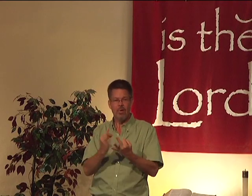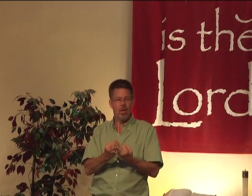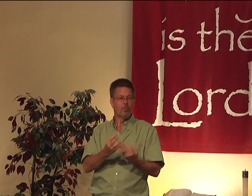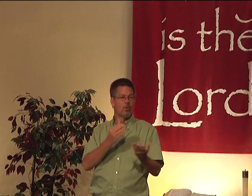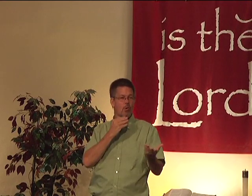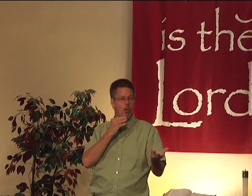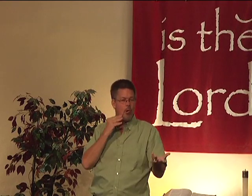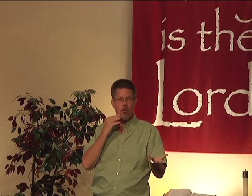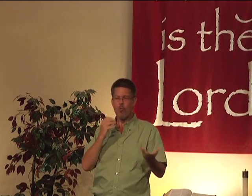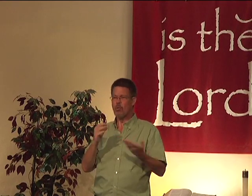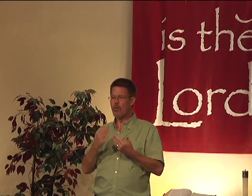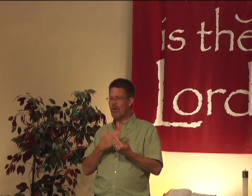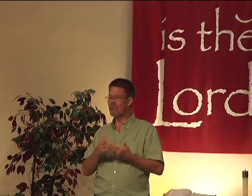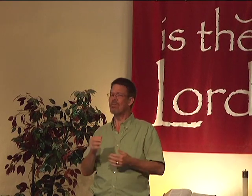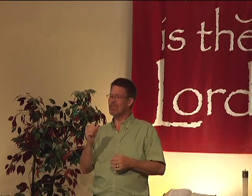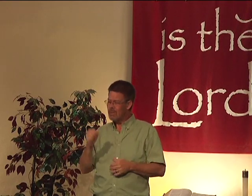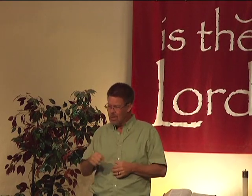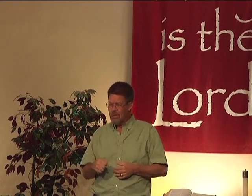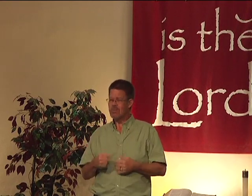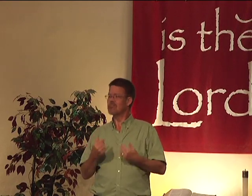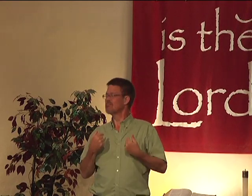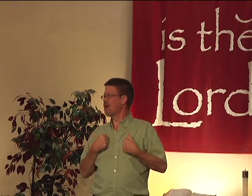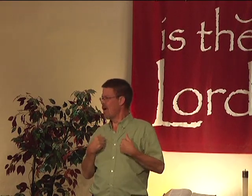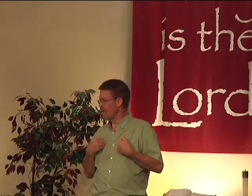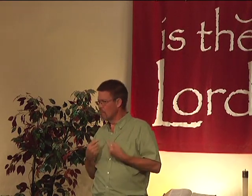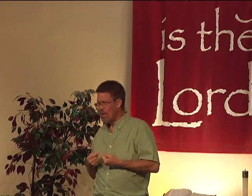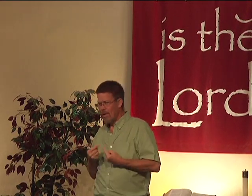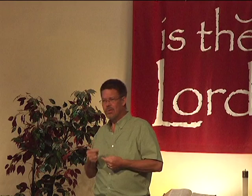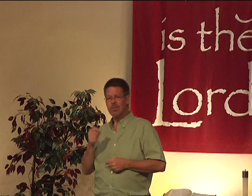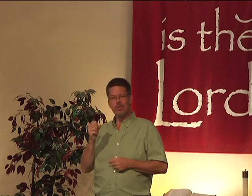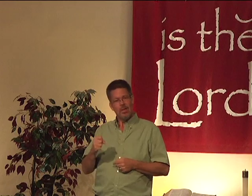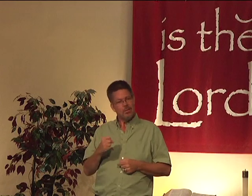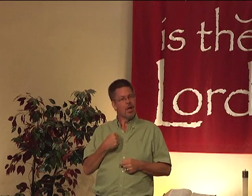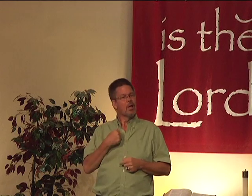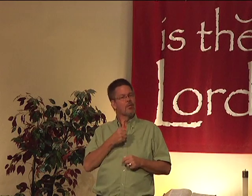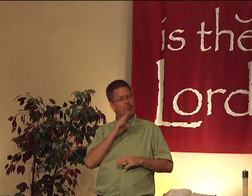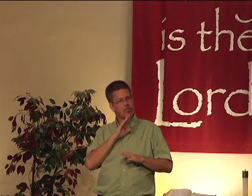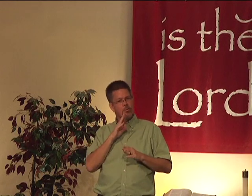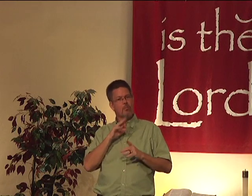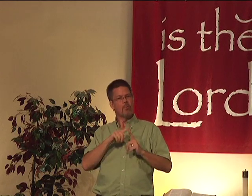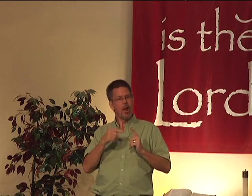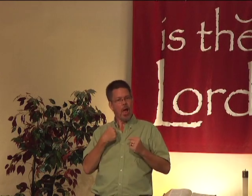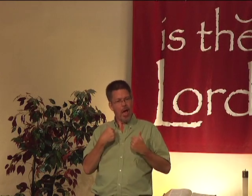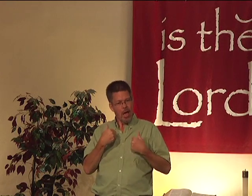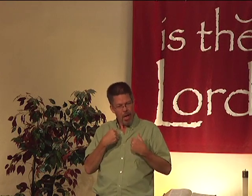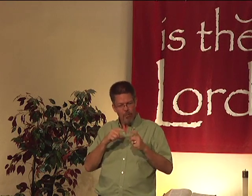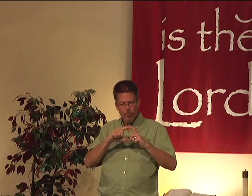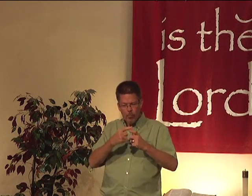whether it be with work, with family, something at home, whatever. Yes, I have pain. Yes, I get frustrated.